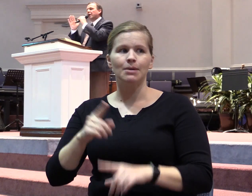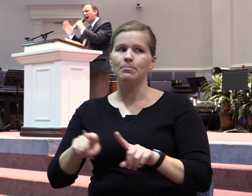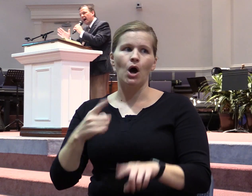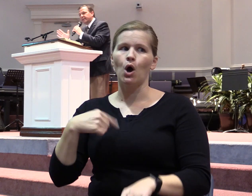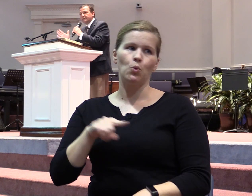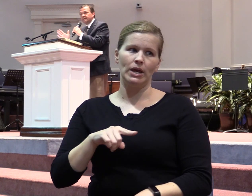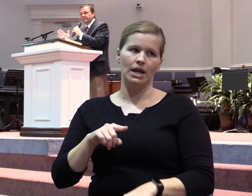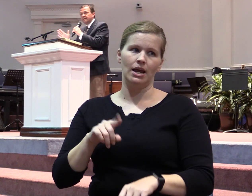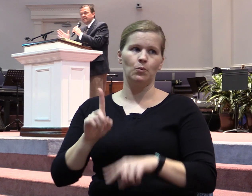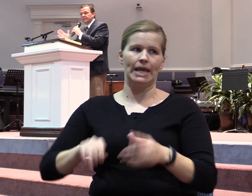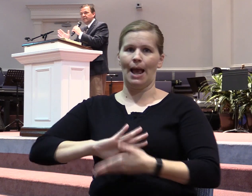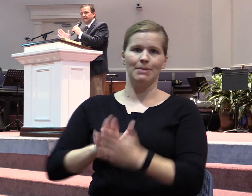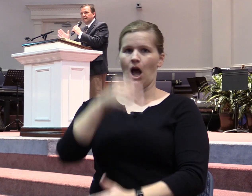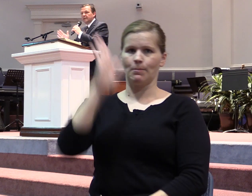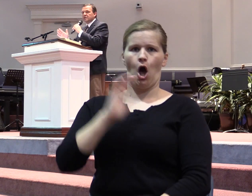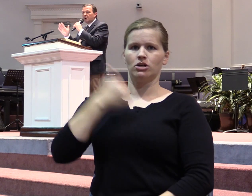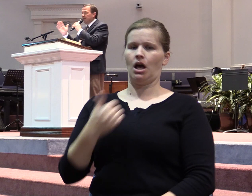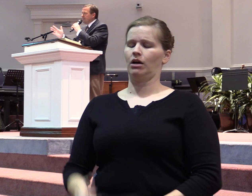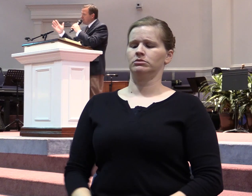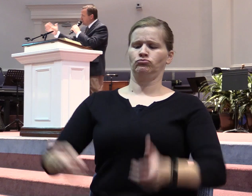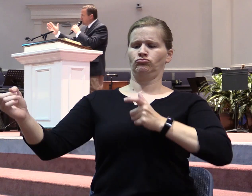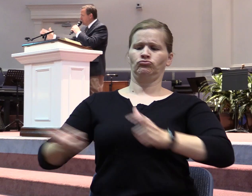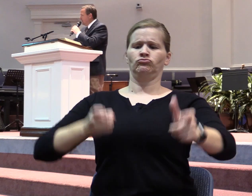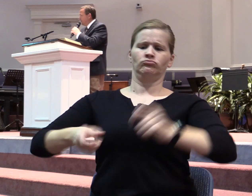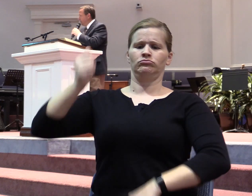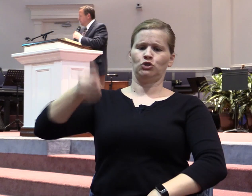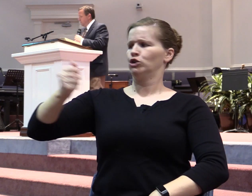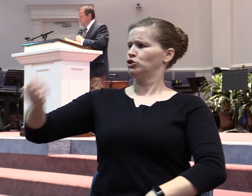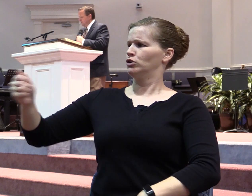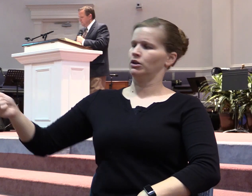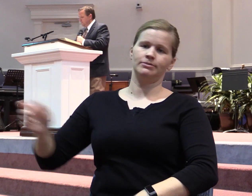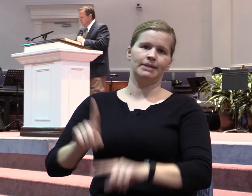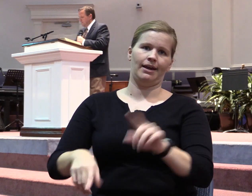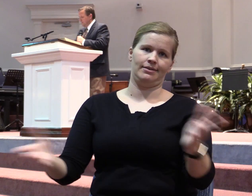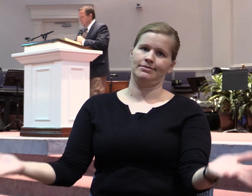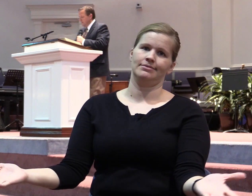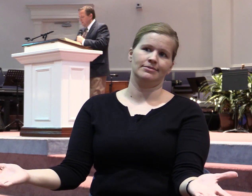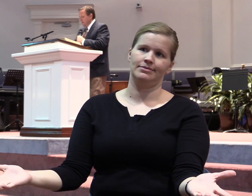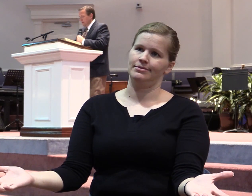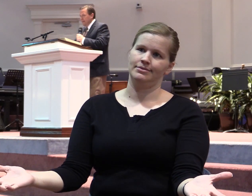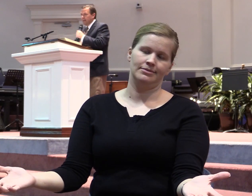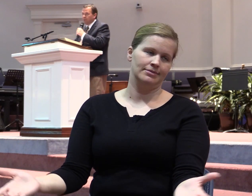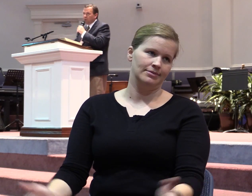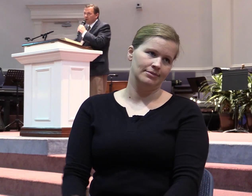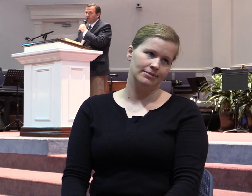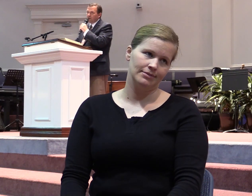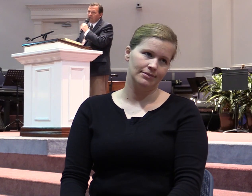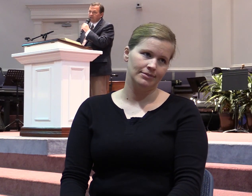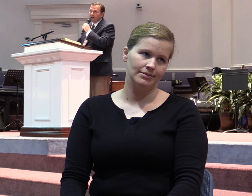God. Right. Amen. Start passing judgment off and if we're really Christ-like